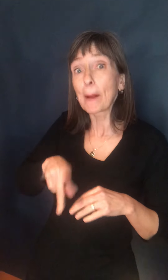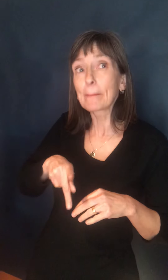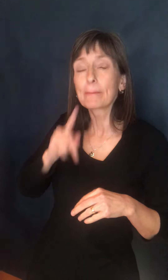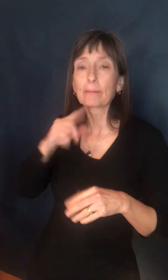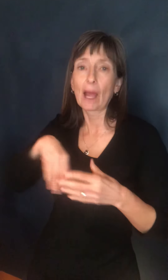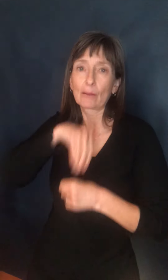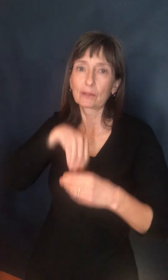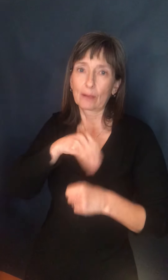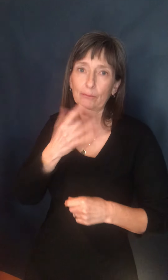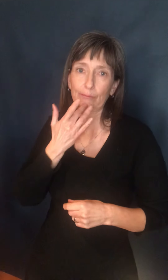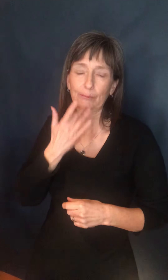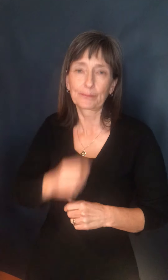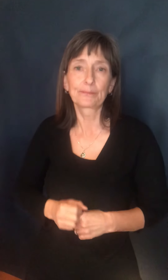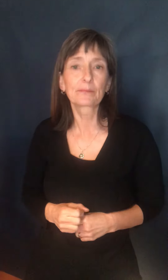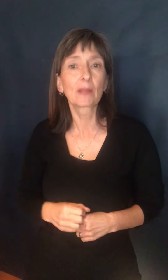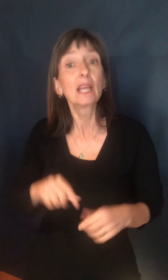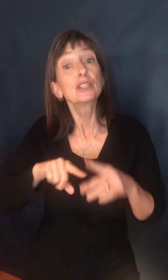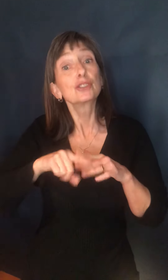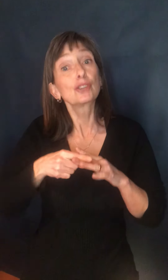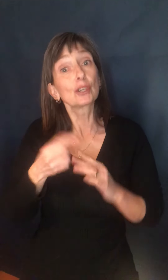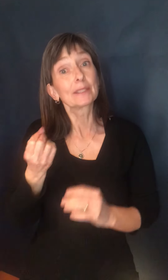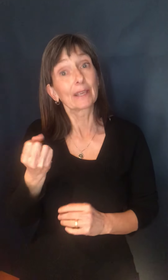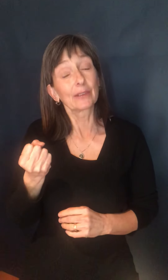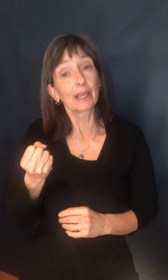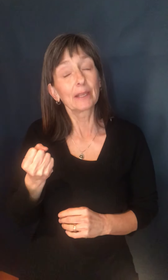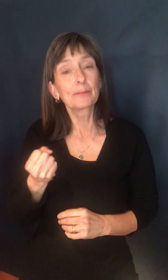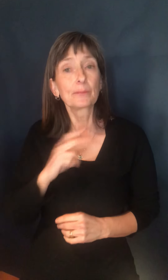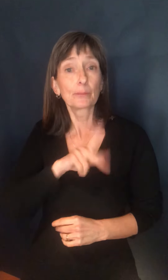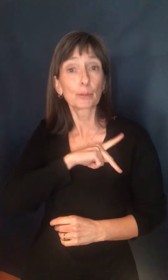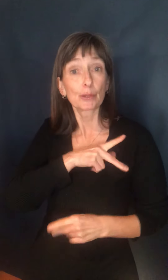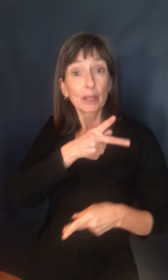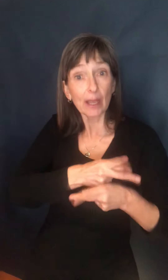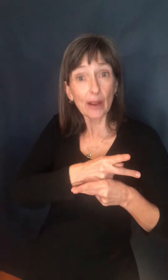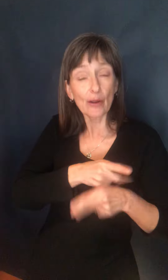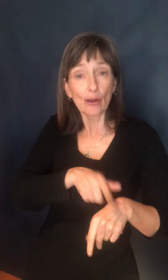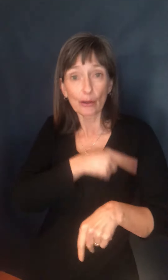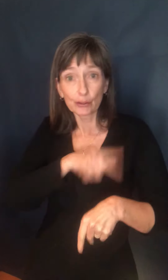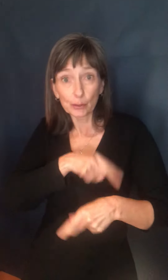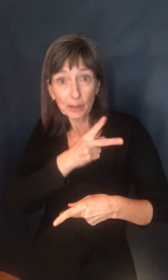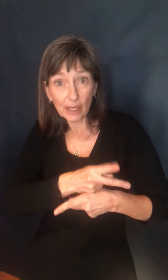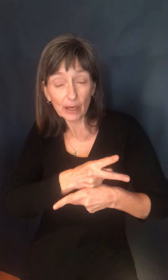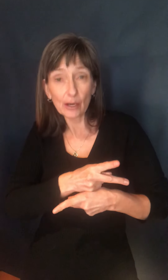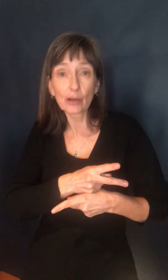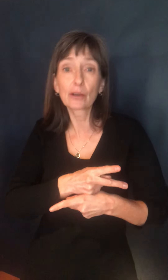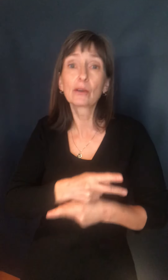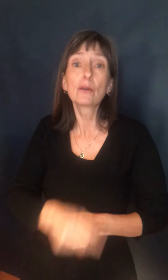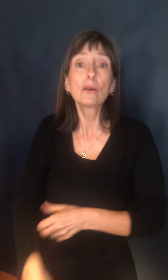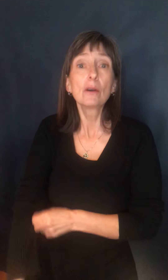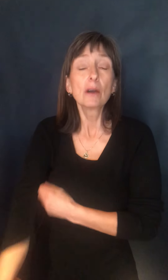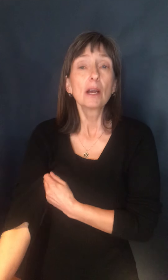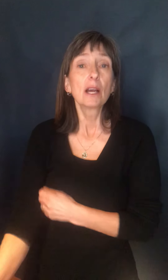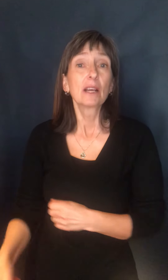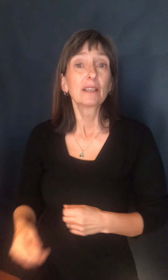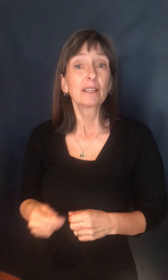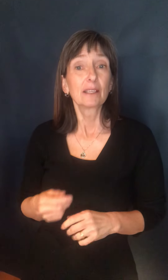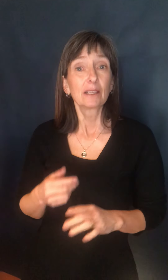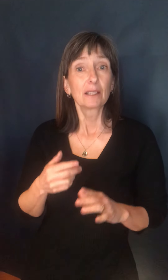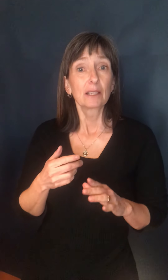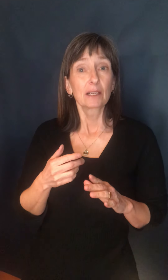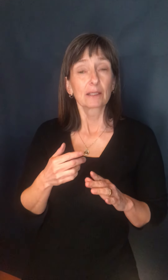Effective Saturday, the special measures orders for personal care homes, long-term care homes, and assisted living facilities that came into force on March